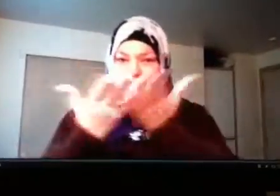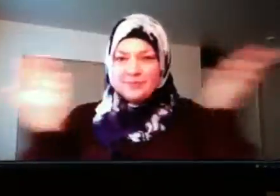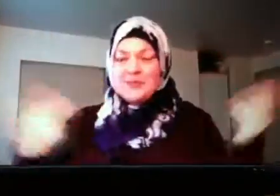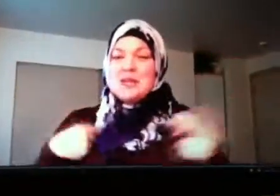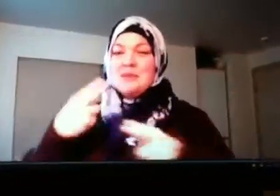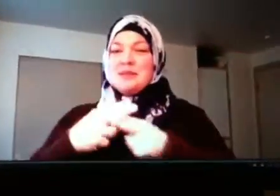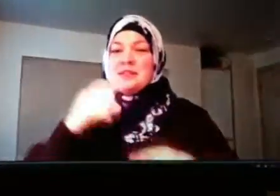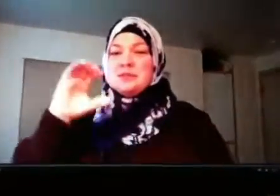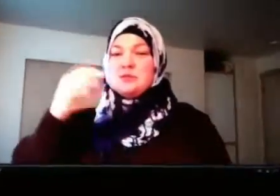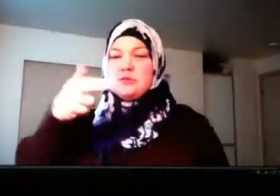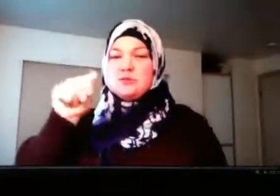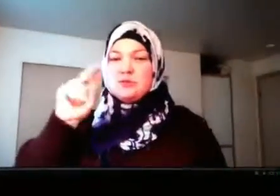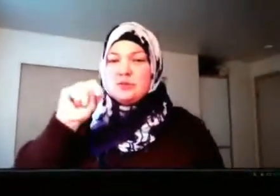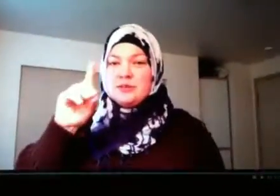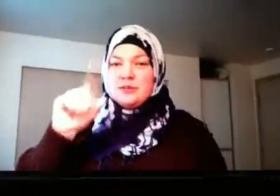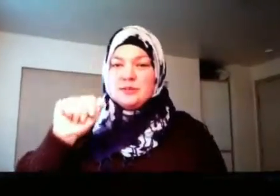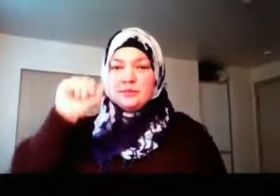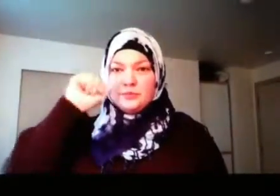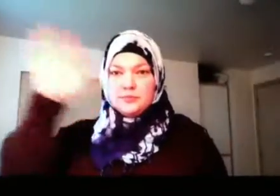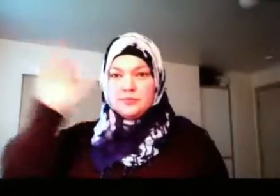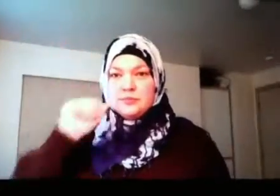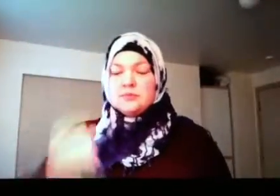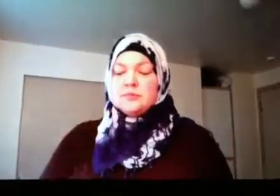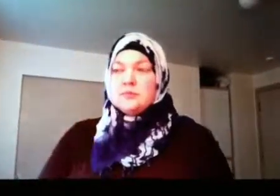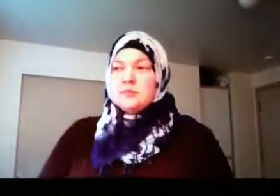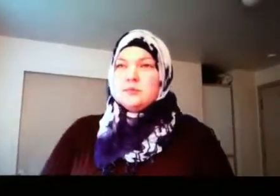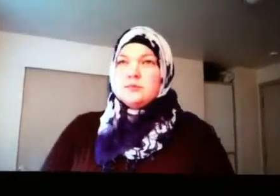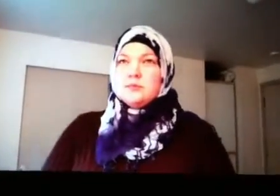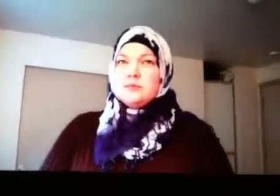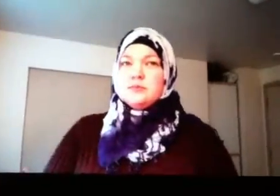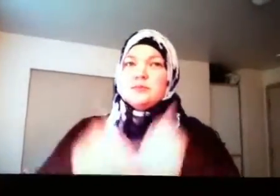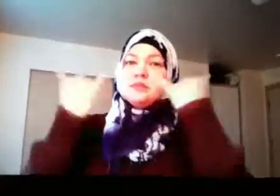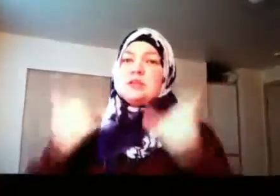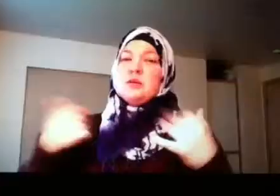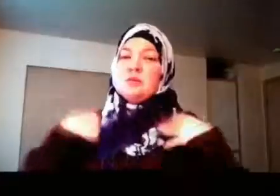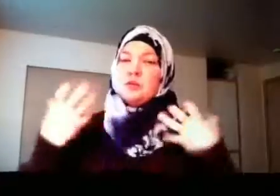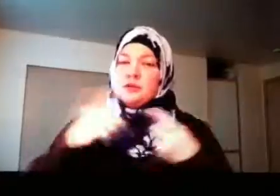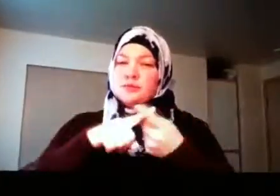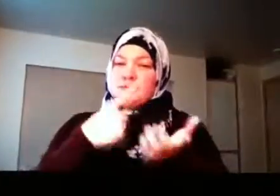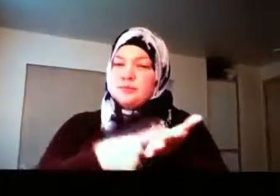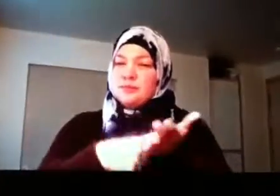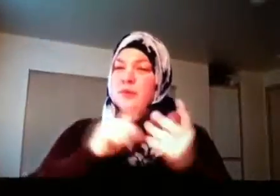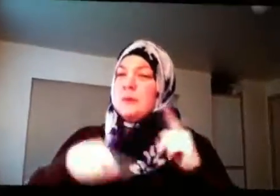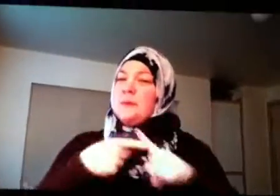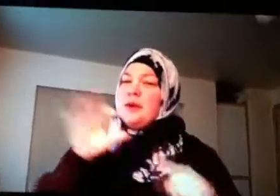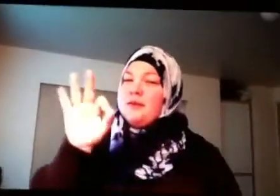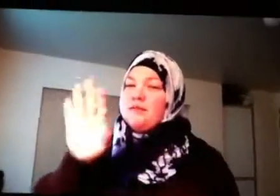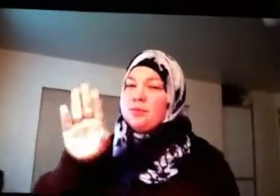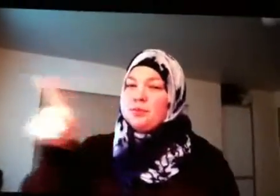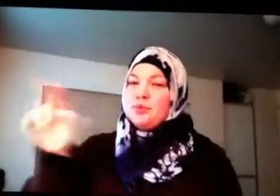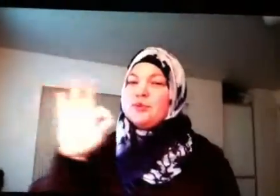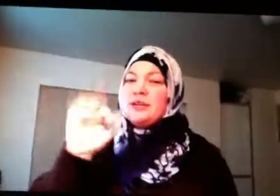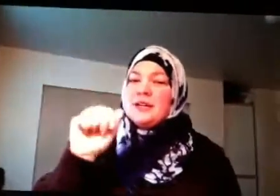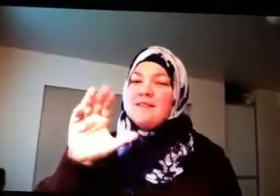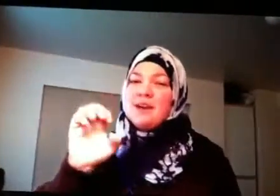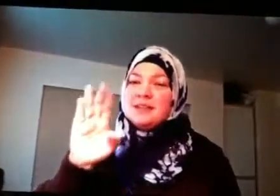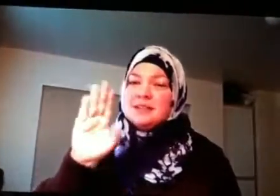Hello everyone. My name is Chanda. Hello. Now I want to discuss something